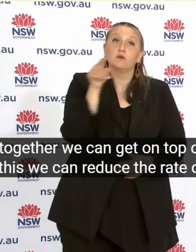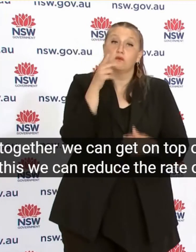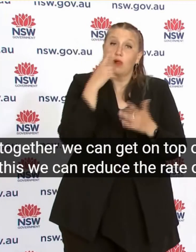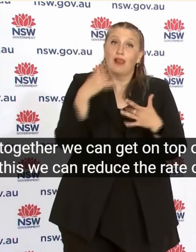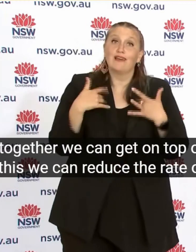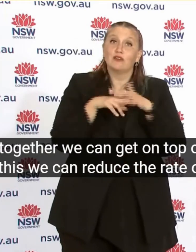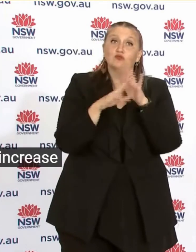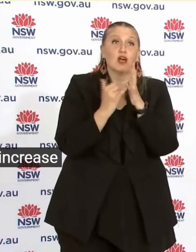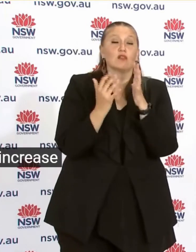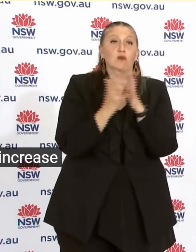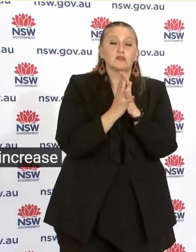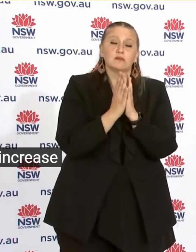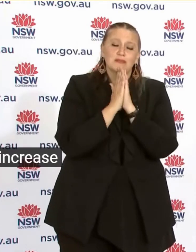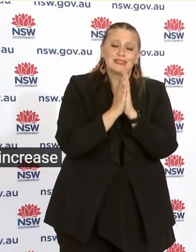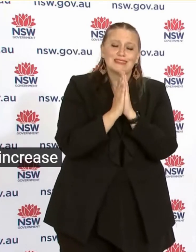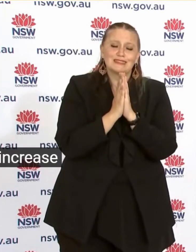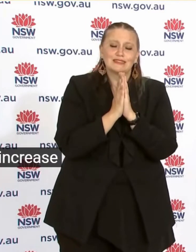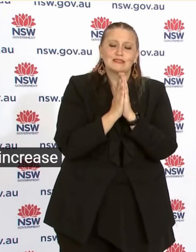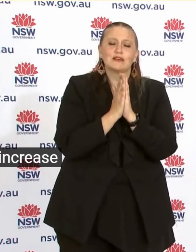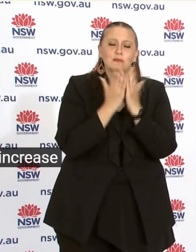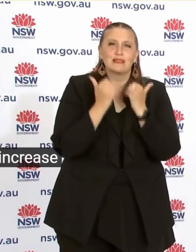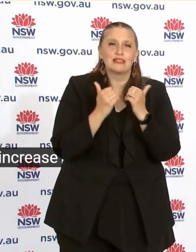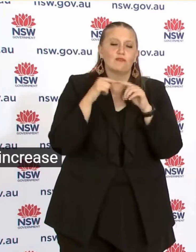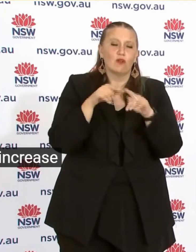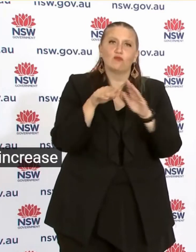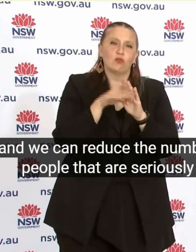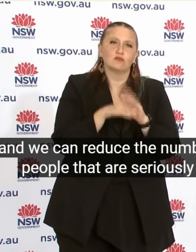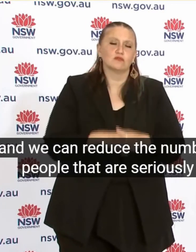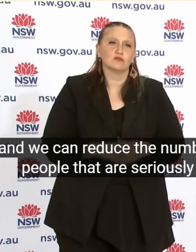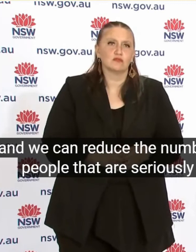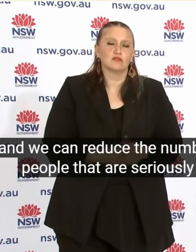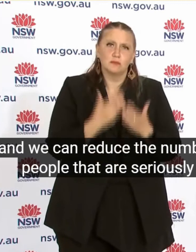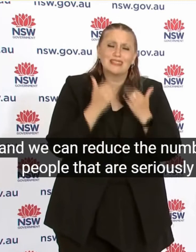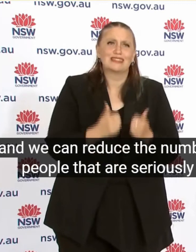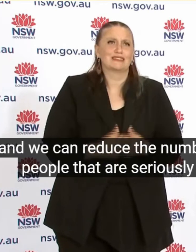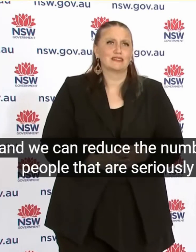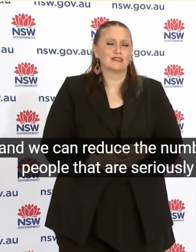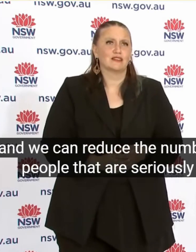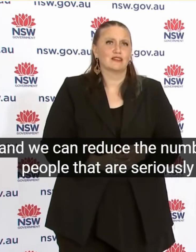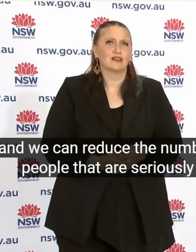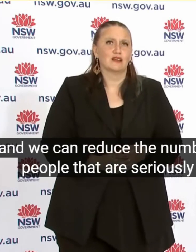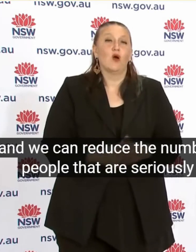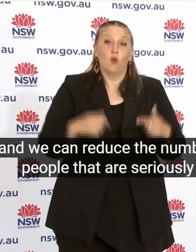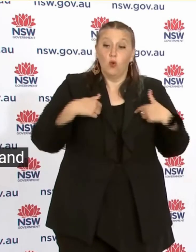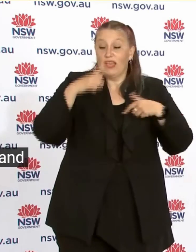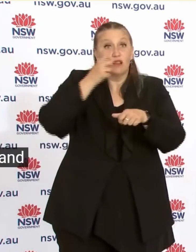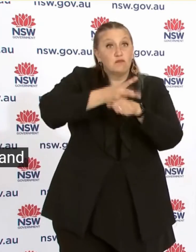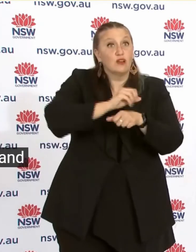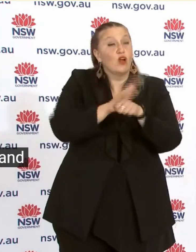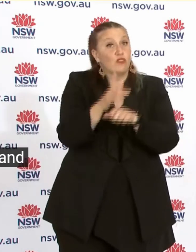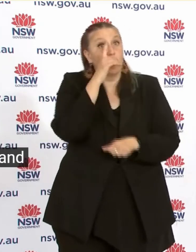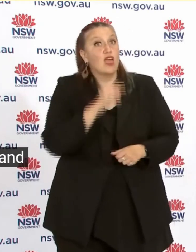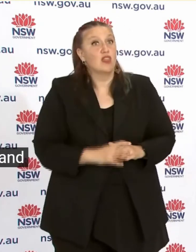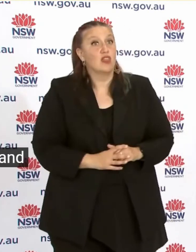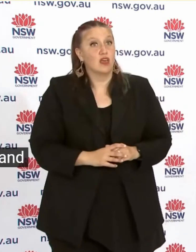can reduce The rate of increase And we can Reduce the number of people That are seriously ill And who will die